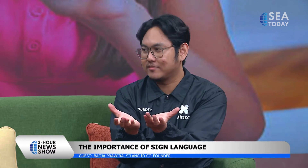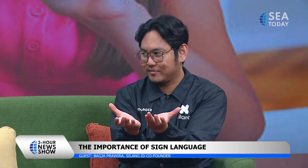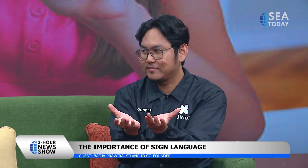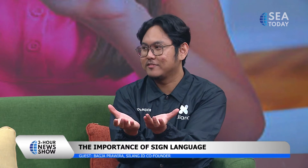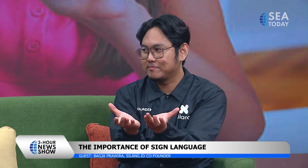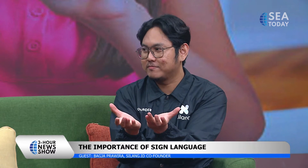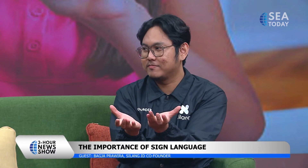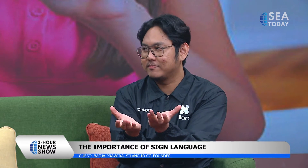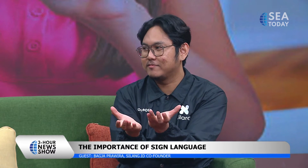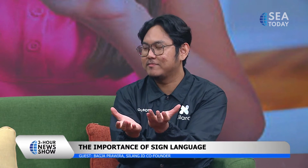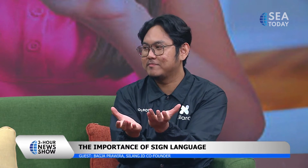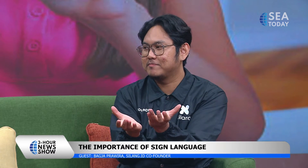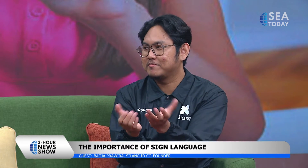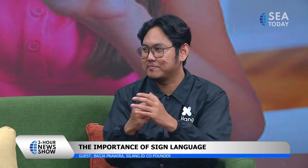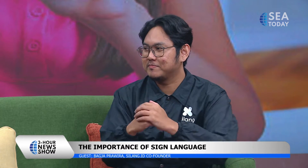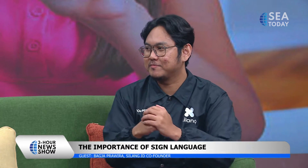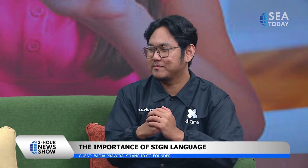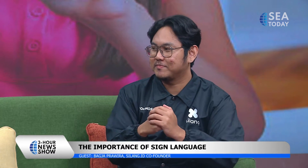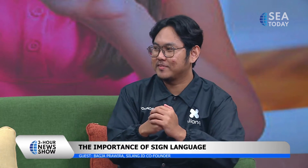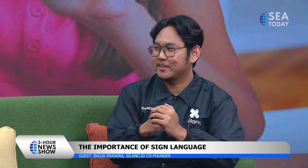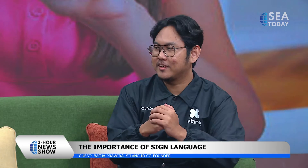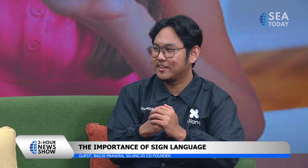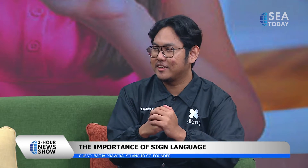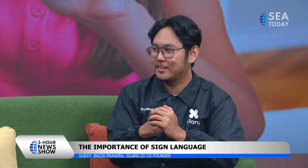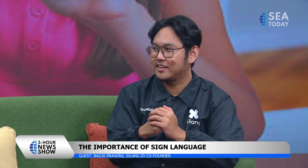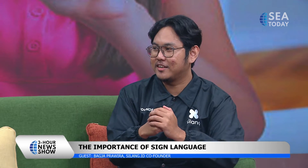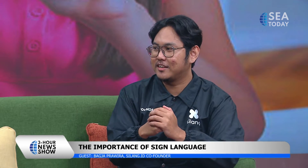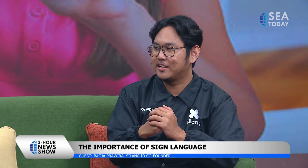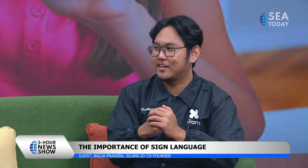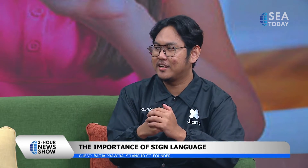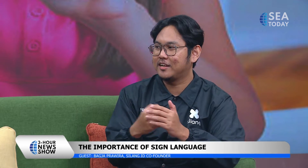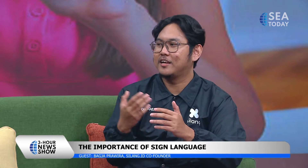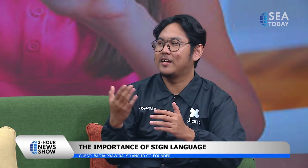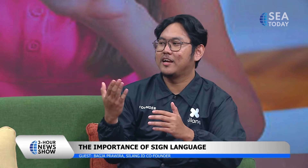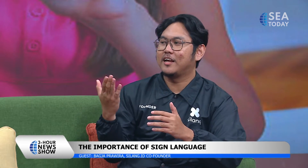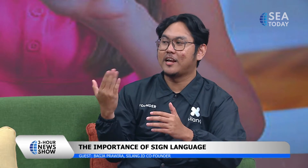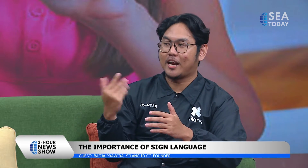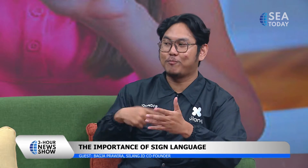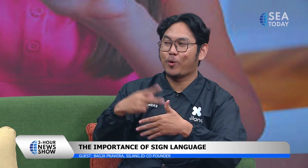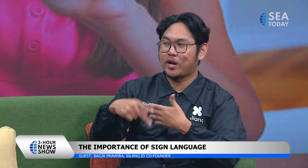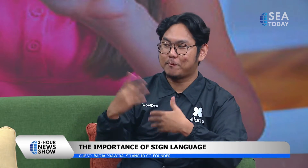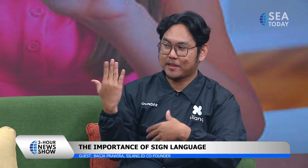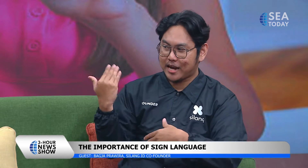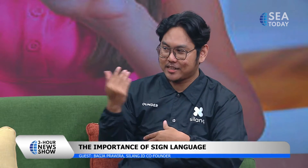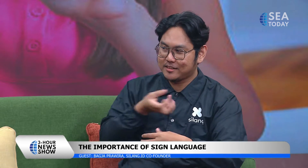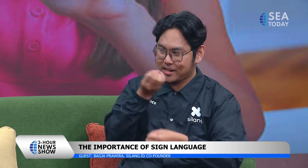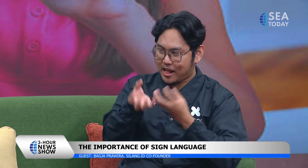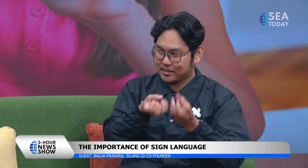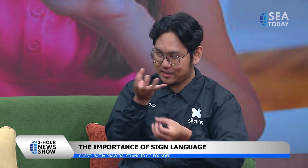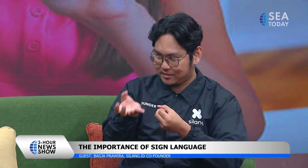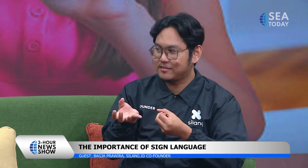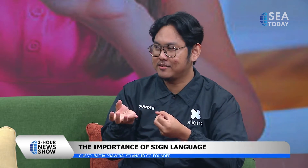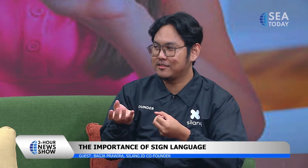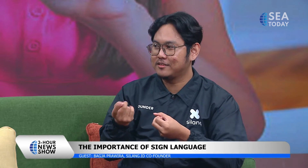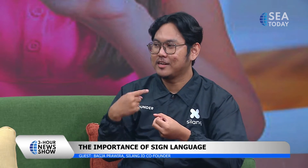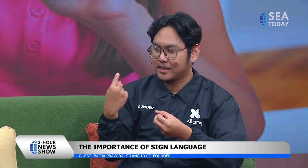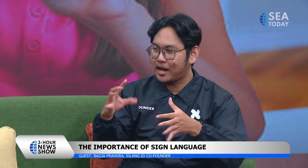as to how we could connect the two worlds together yeah and through that